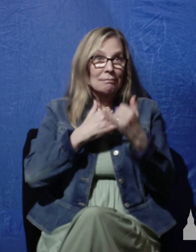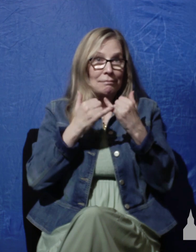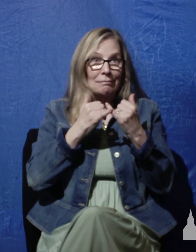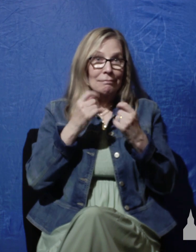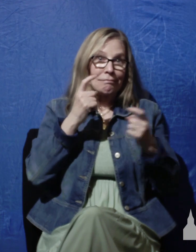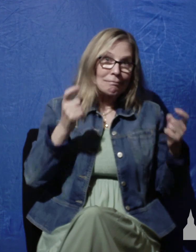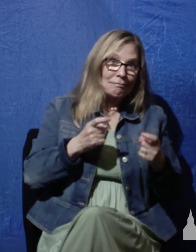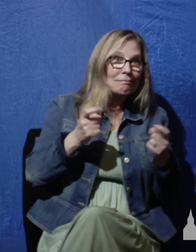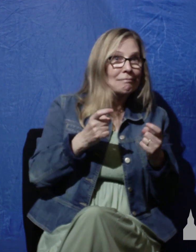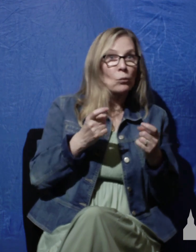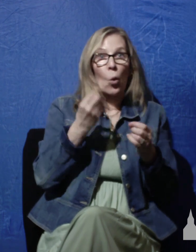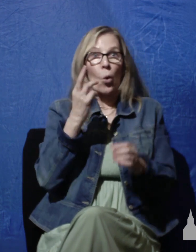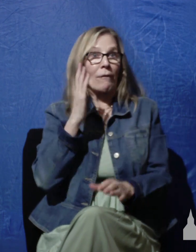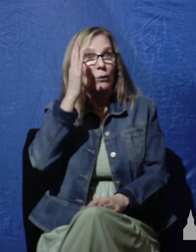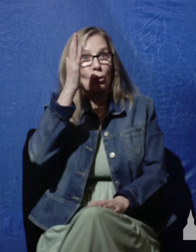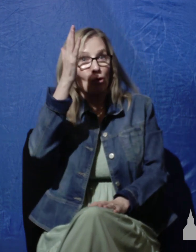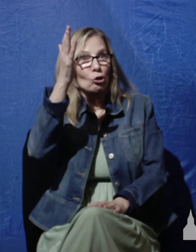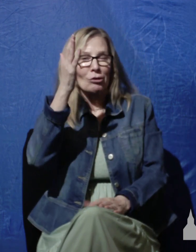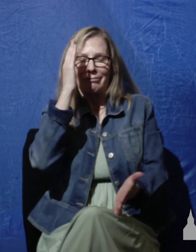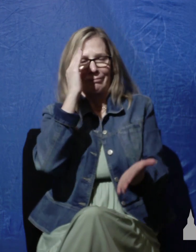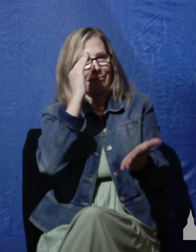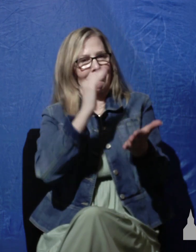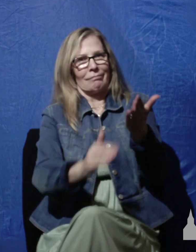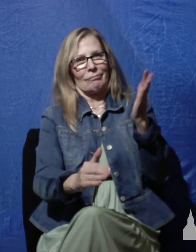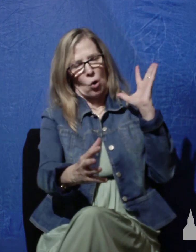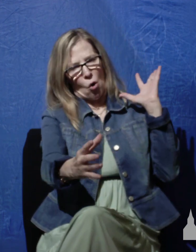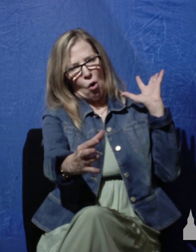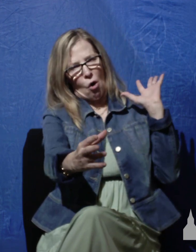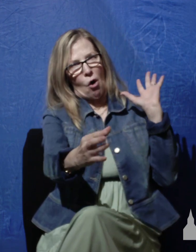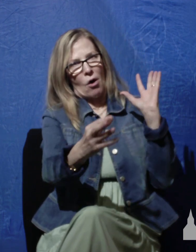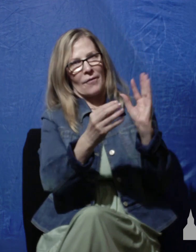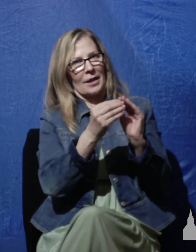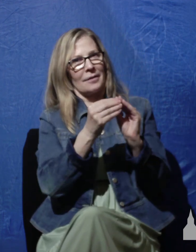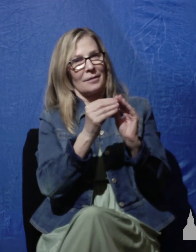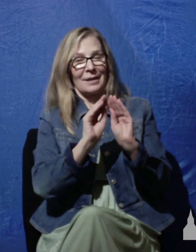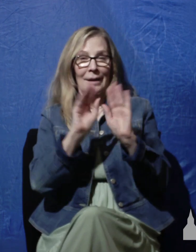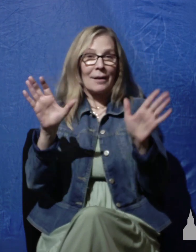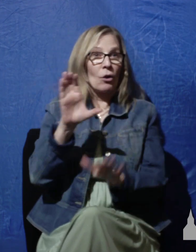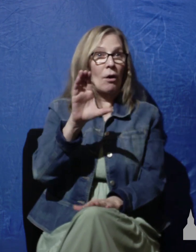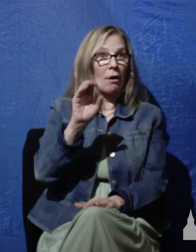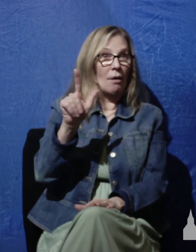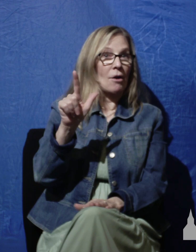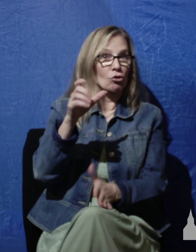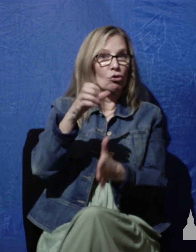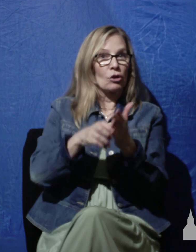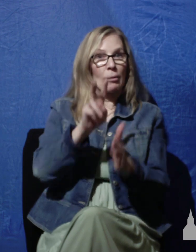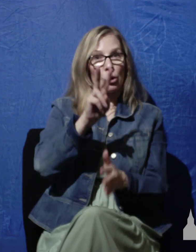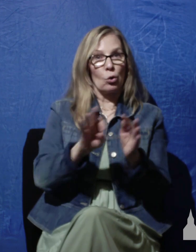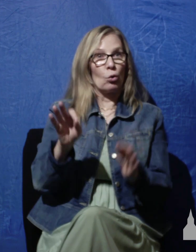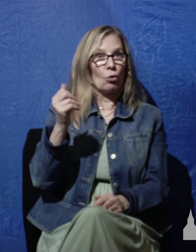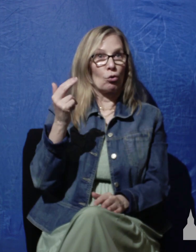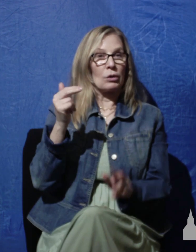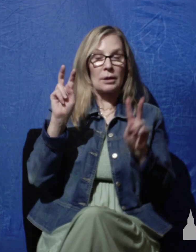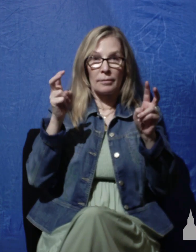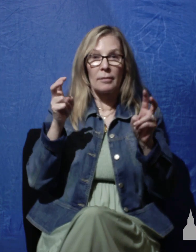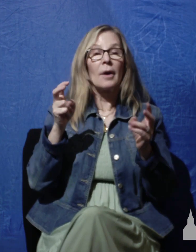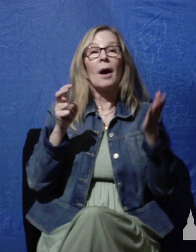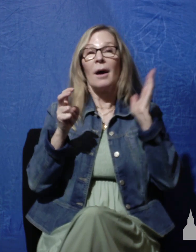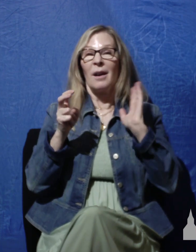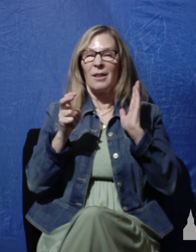sins you're going to commit. Very clearly do we read in Colossians 2.13, when you were dead in your transgressions and